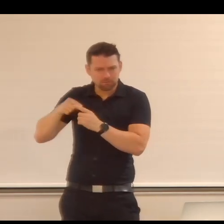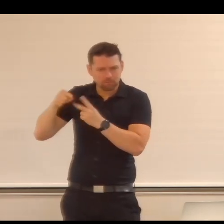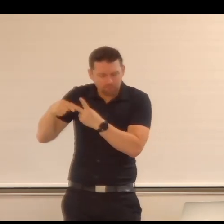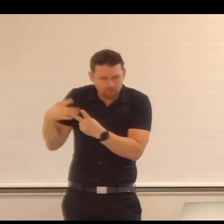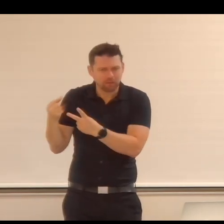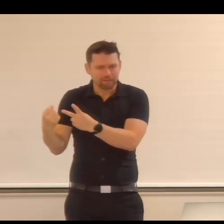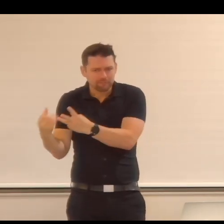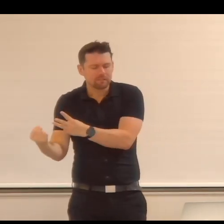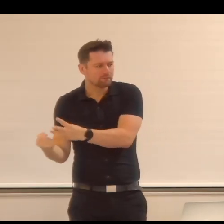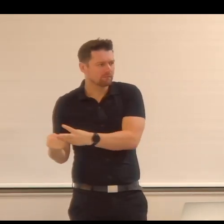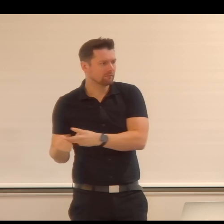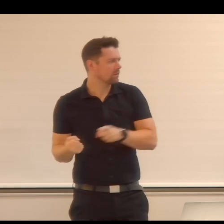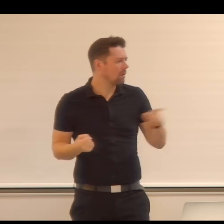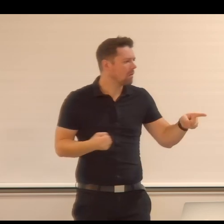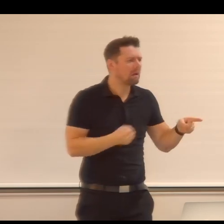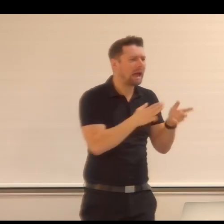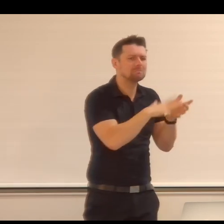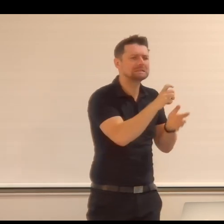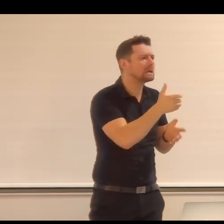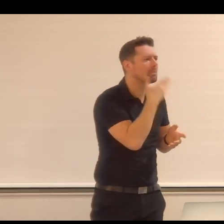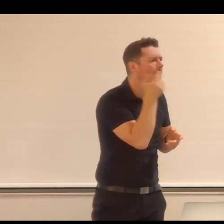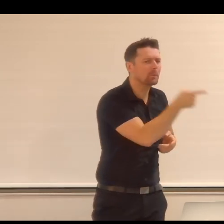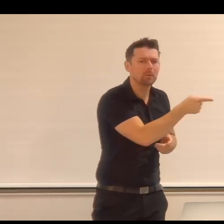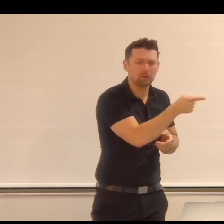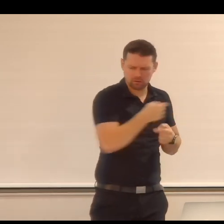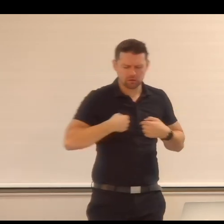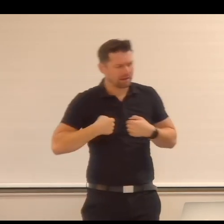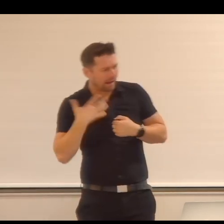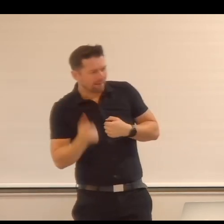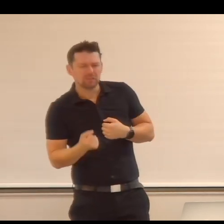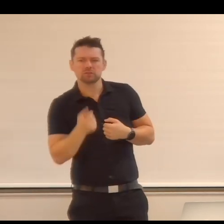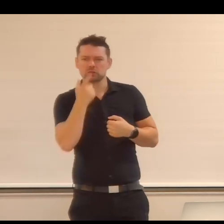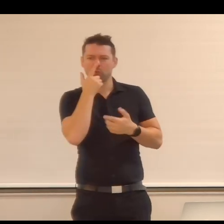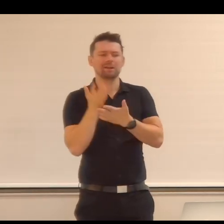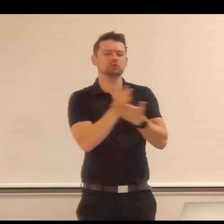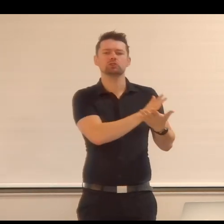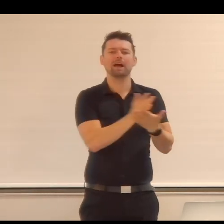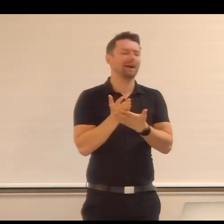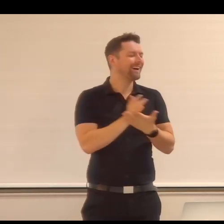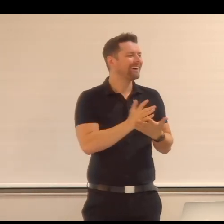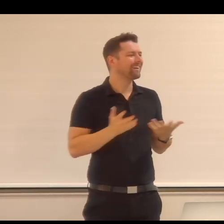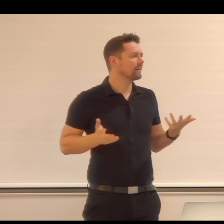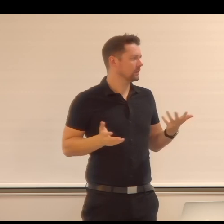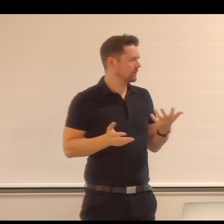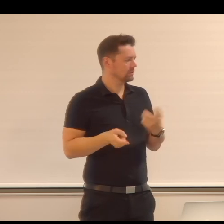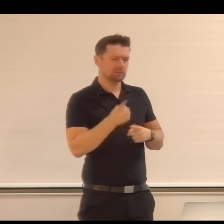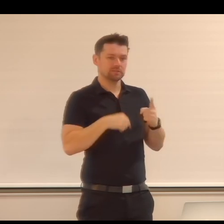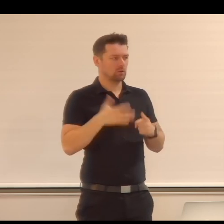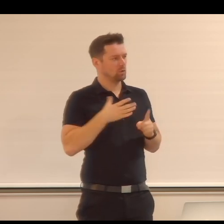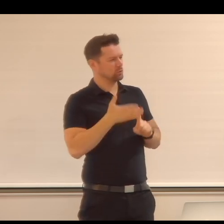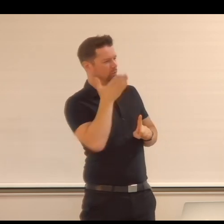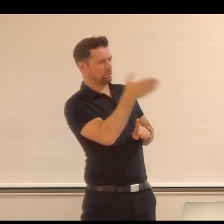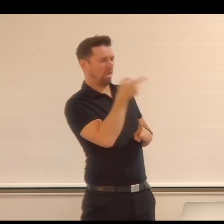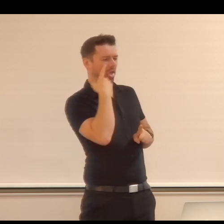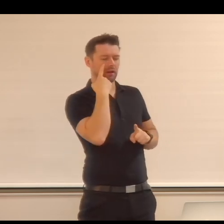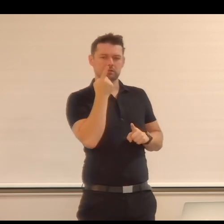course you do, you know, or maybe you don't have an MCC, but most of the general stuff will be there. But we, we like to see the, the nice stuff. What makes it